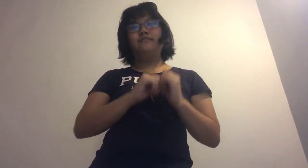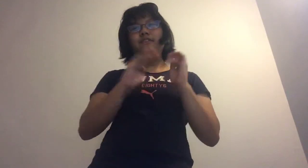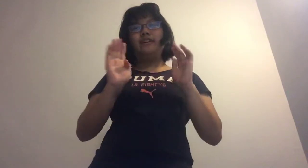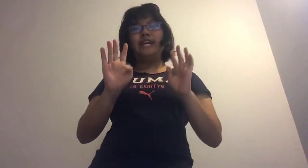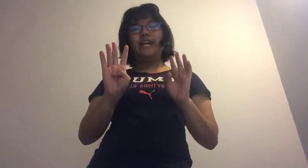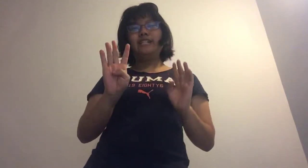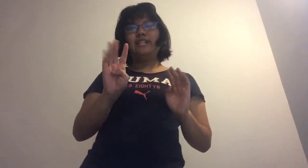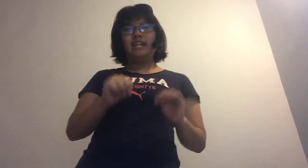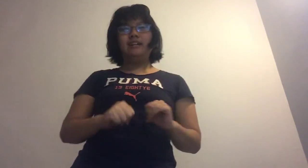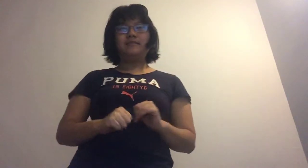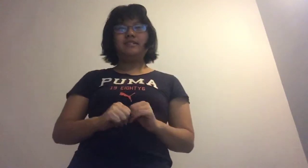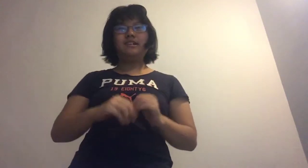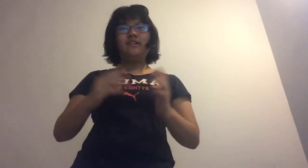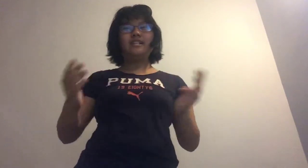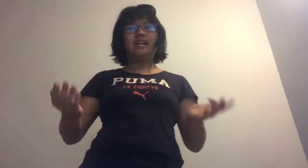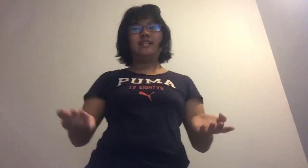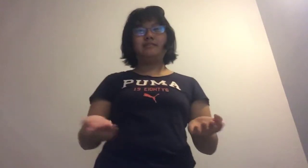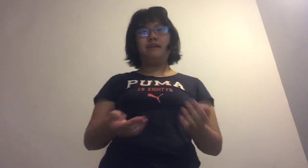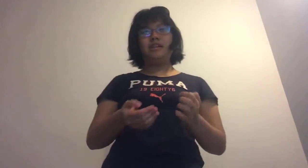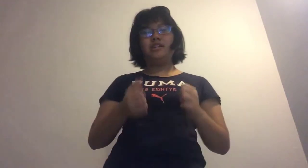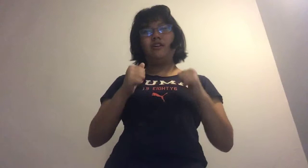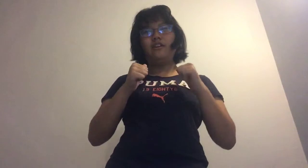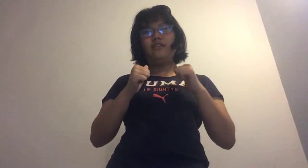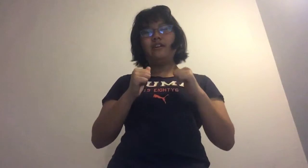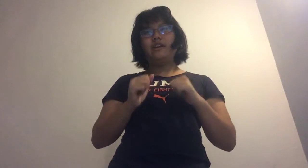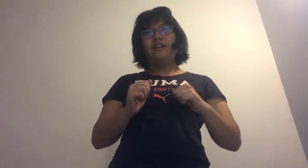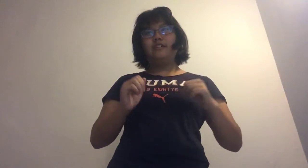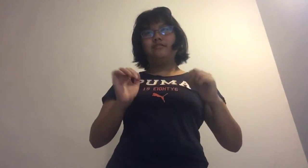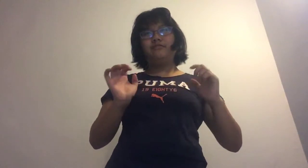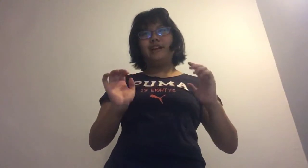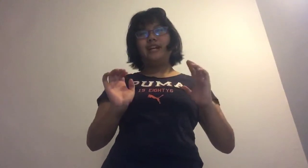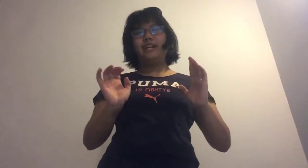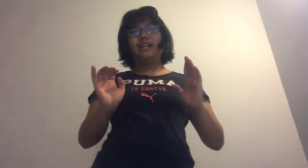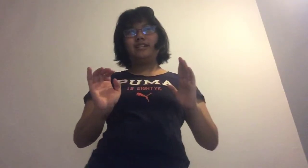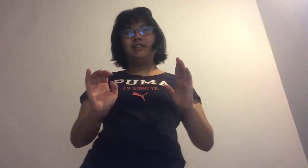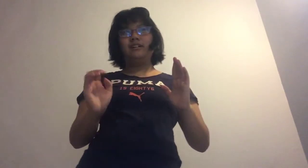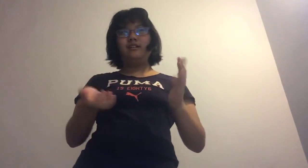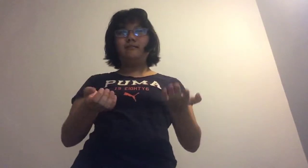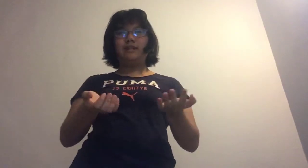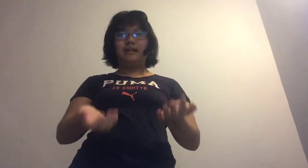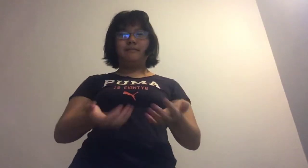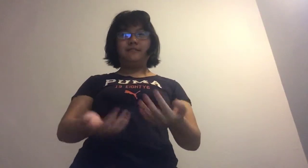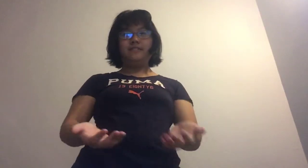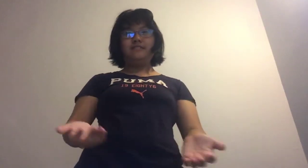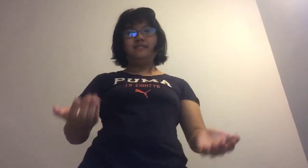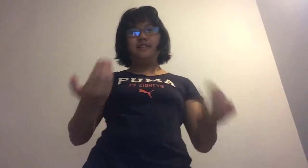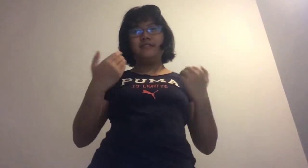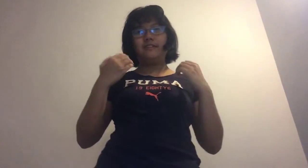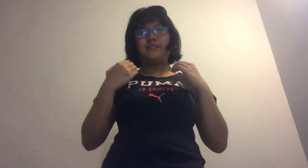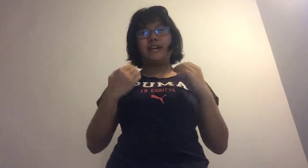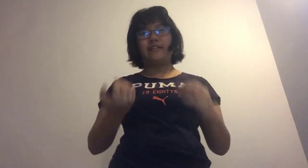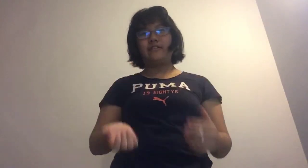4 days. I'm so excited to be your new Fridays on my personal YouTube channel.